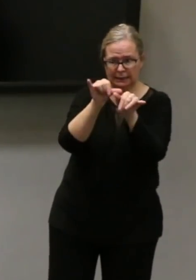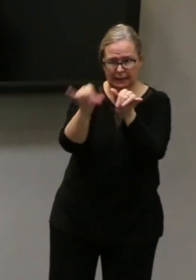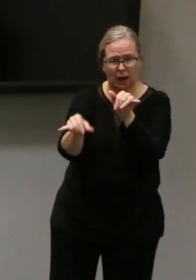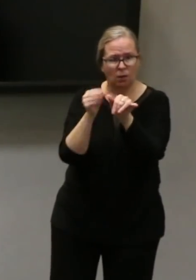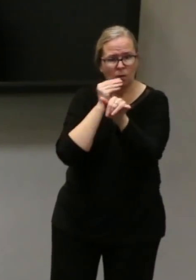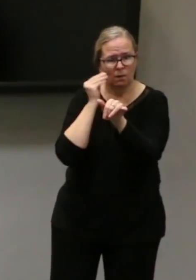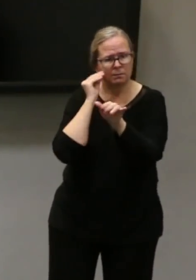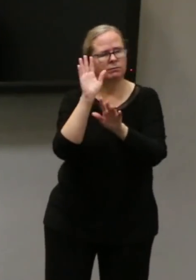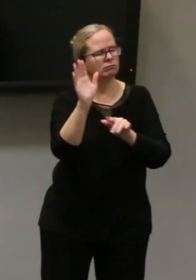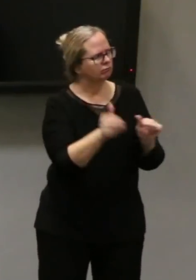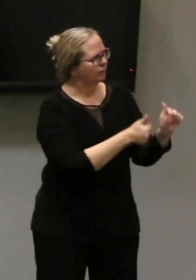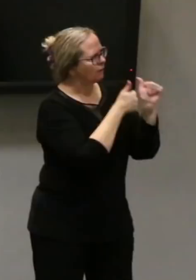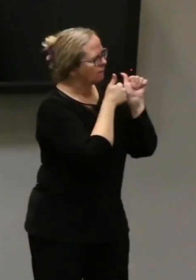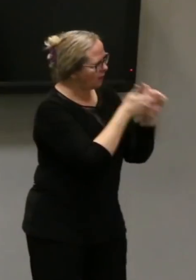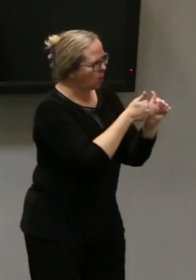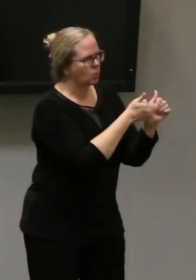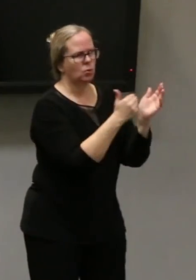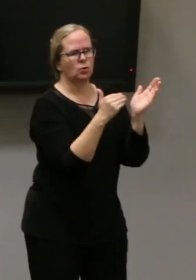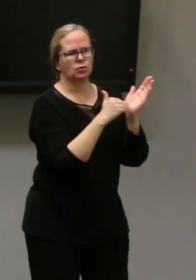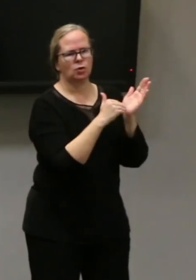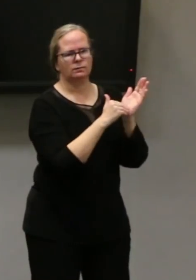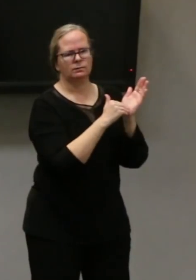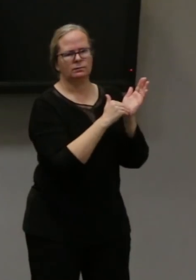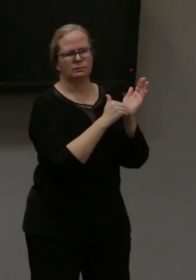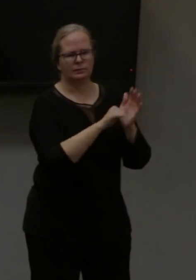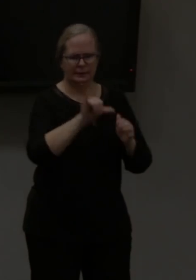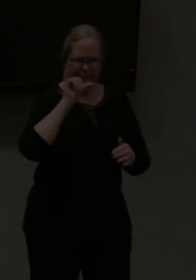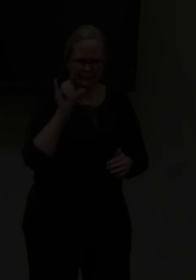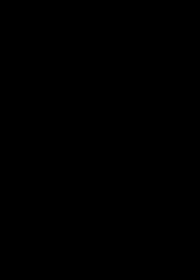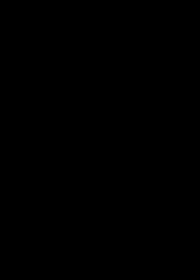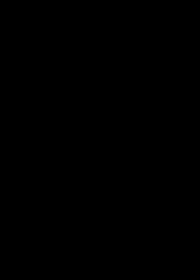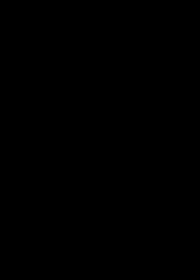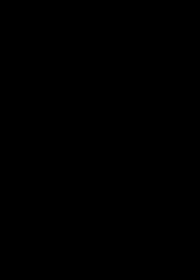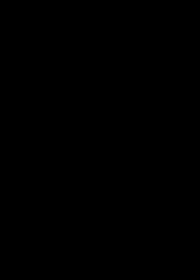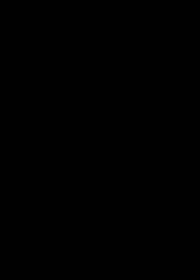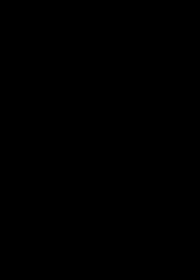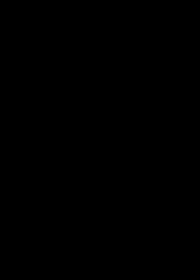others at risk. It's just that simple.